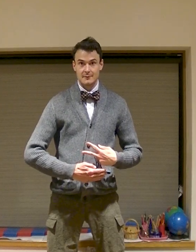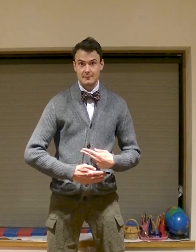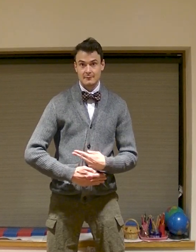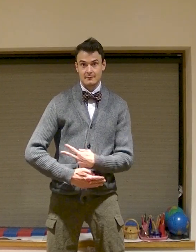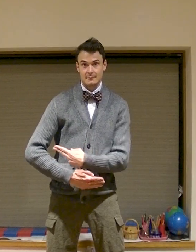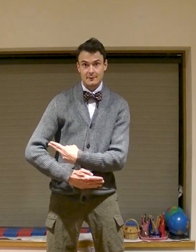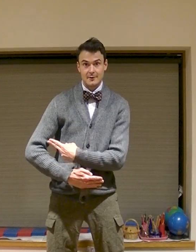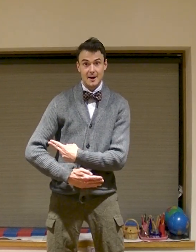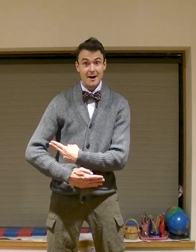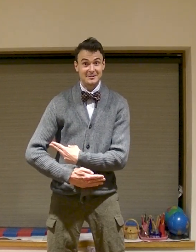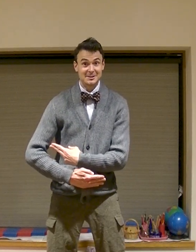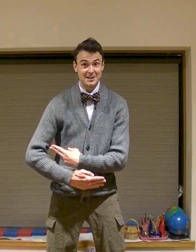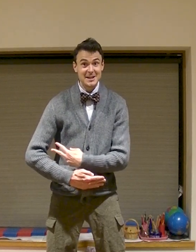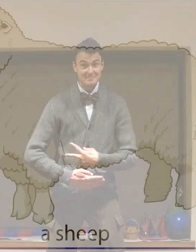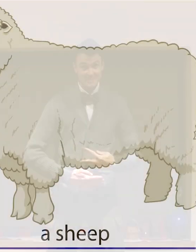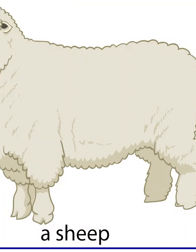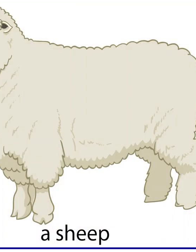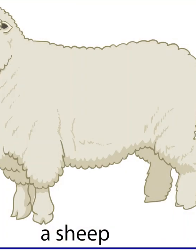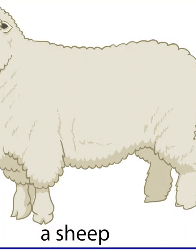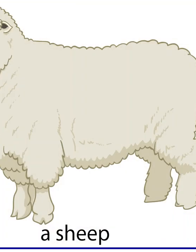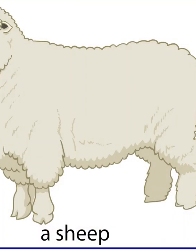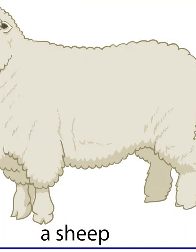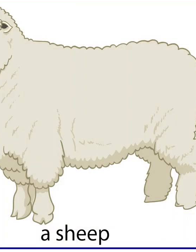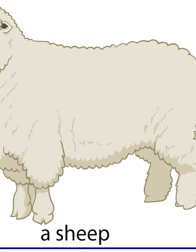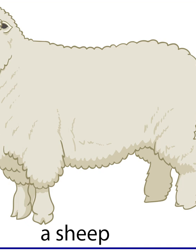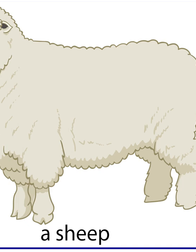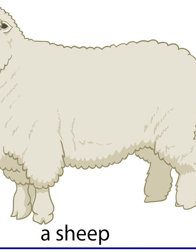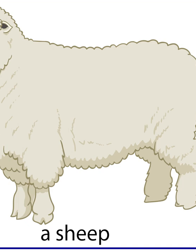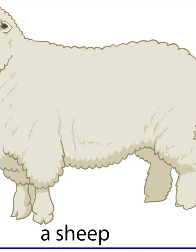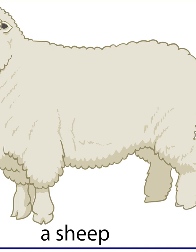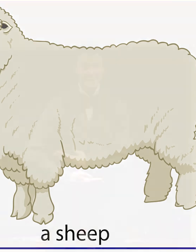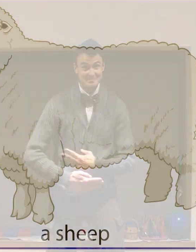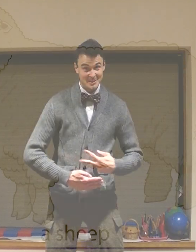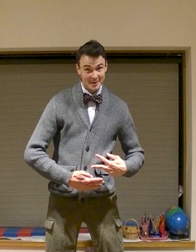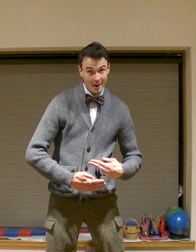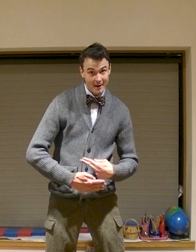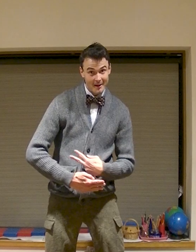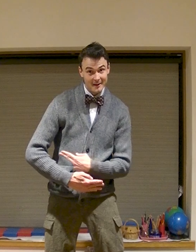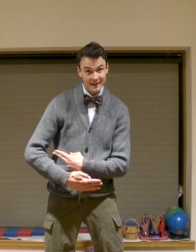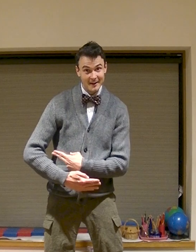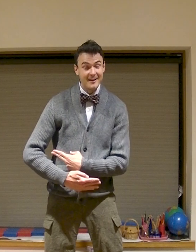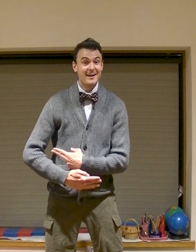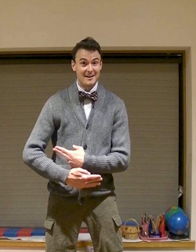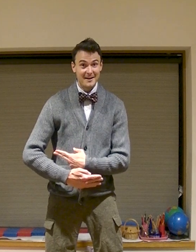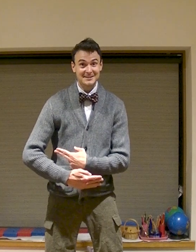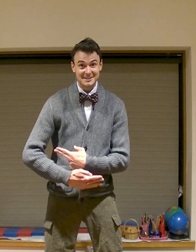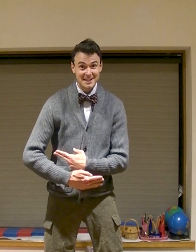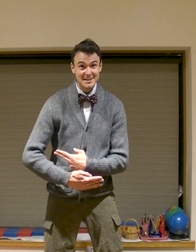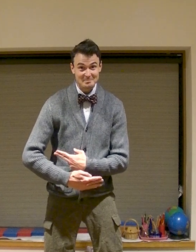a sheep a sheep a sheep